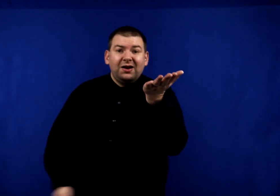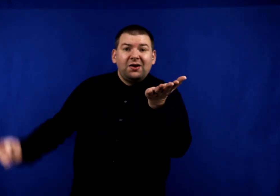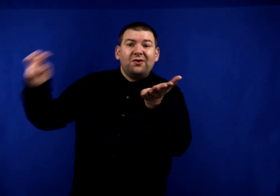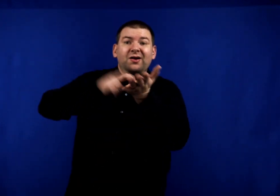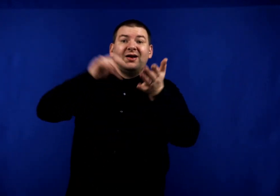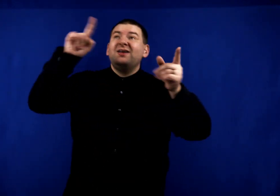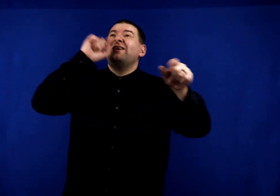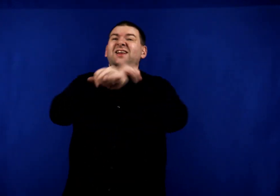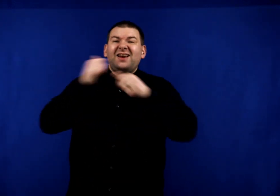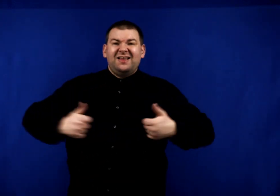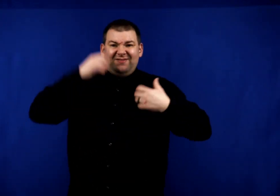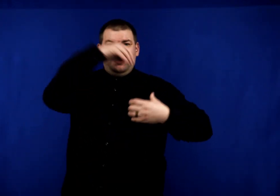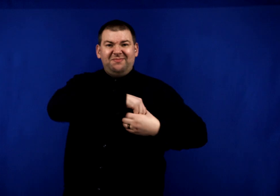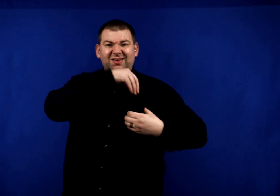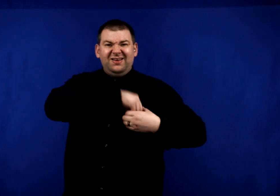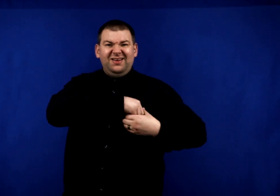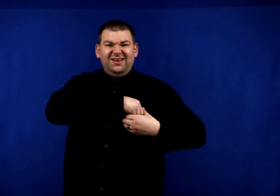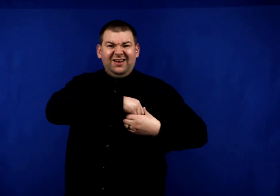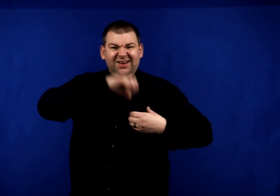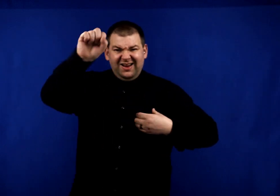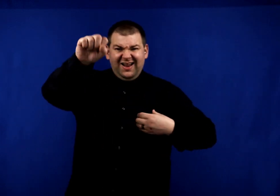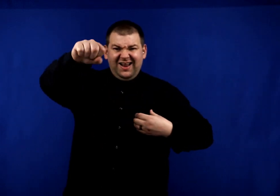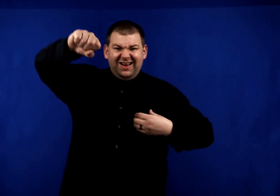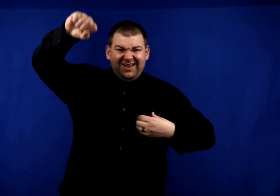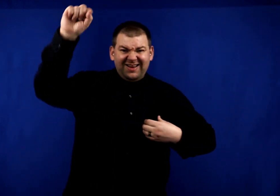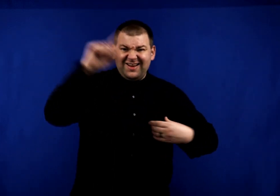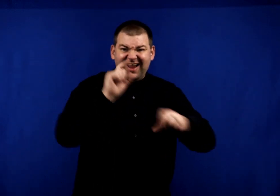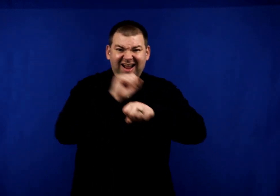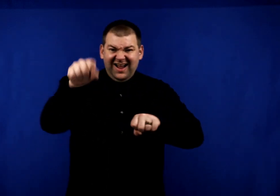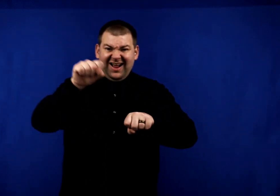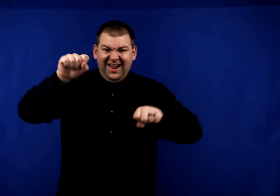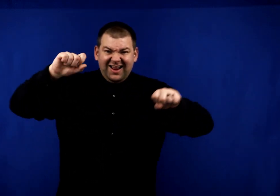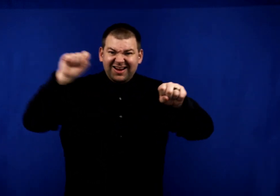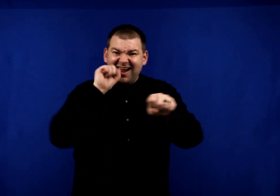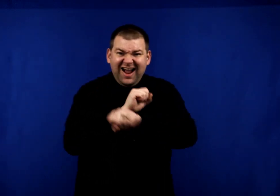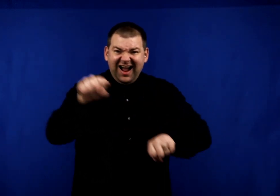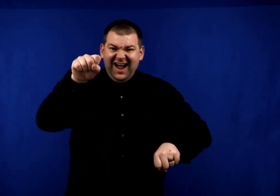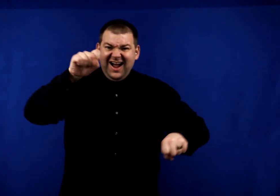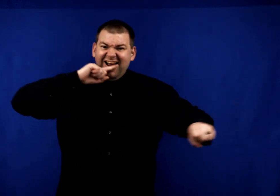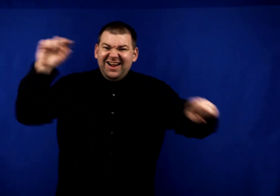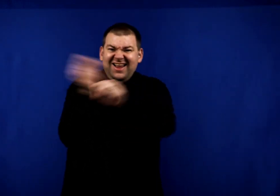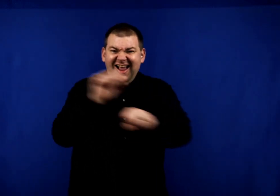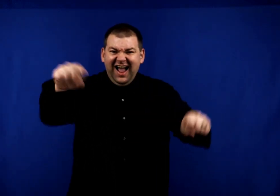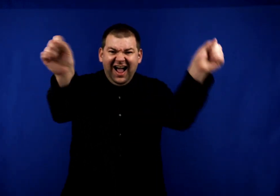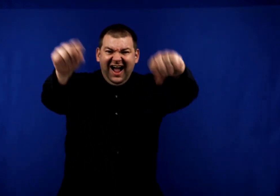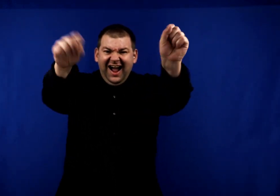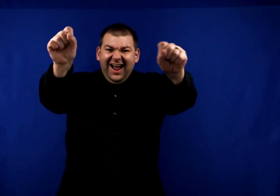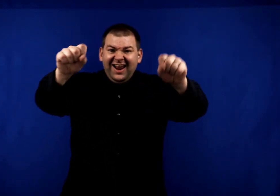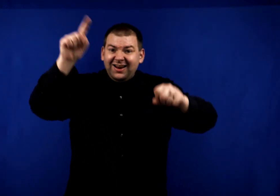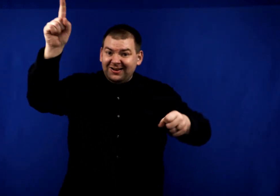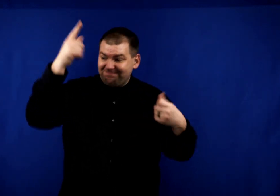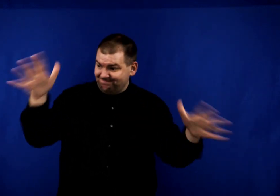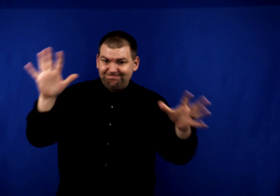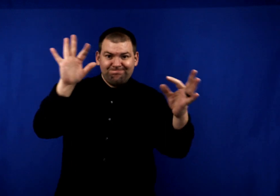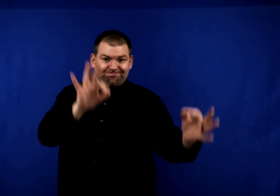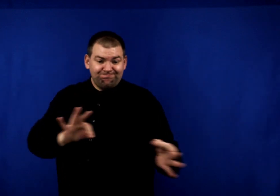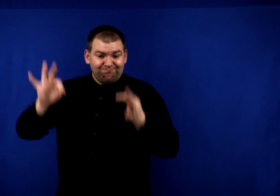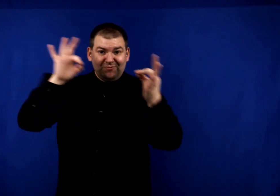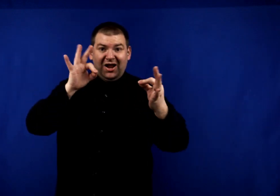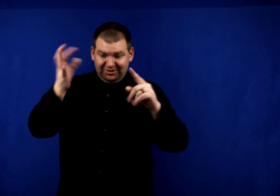Now it is in me Yeah, yeah, yeah, yeah I've